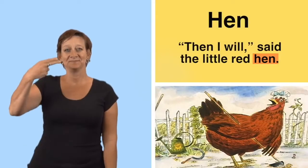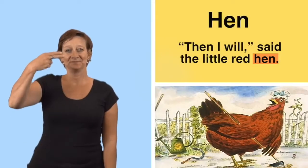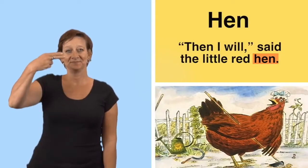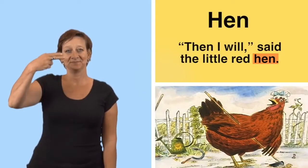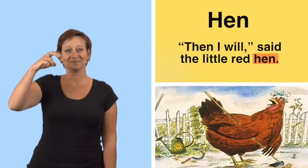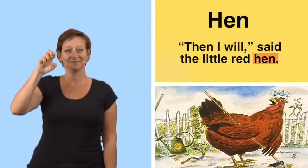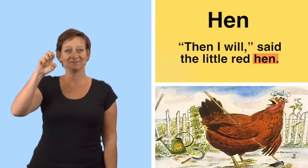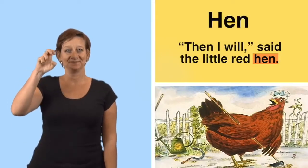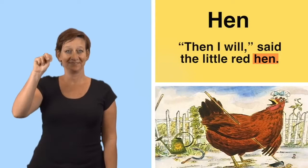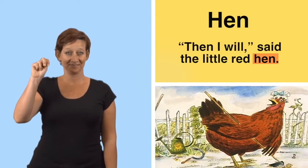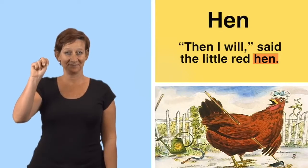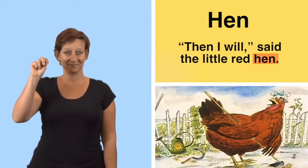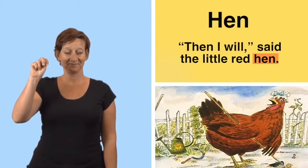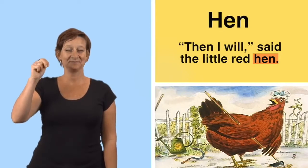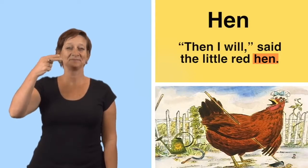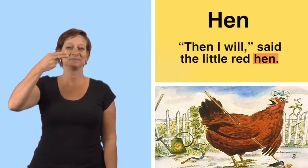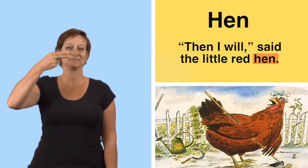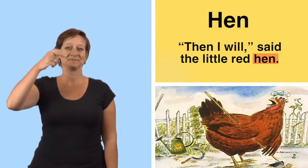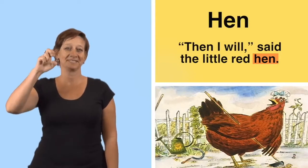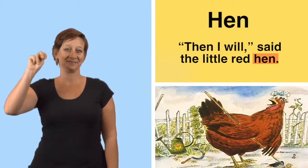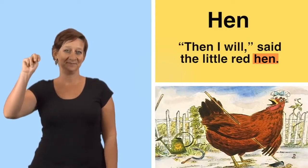hen, hen